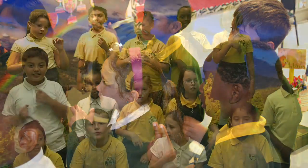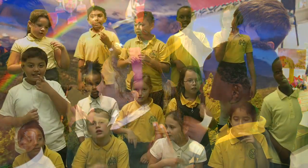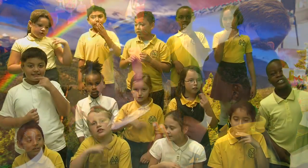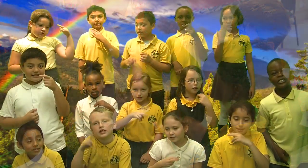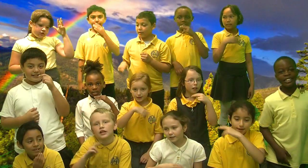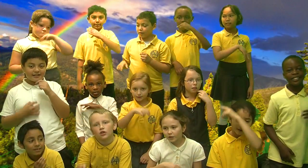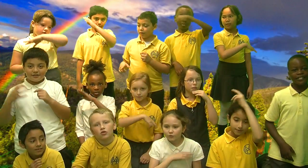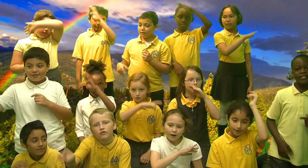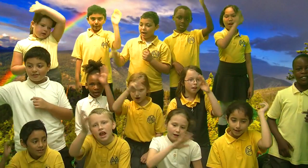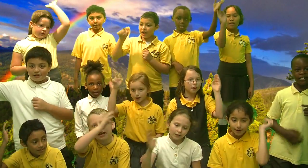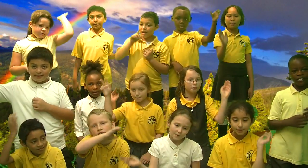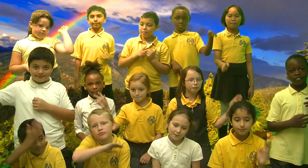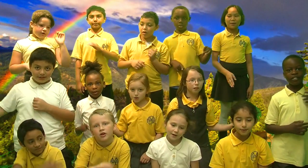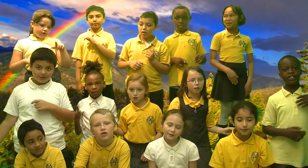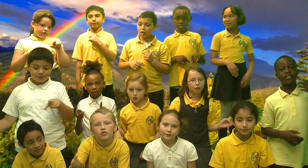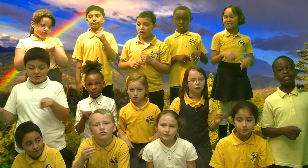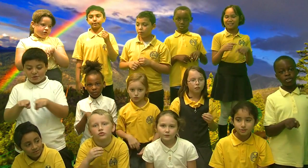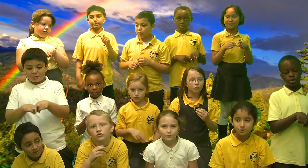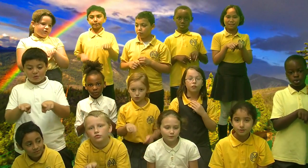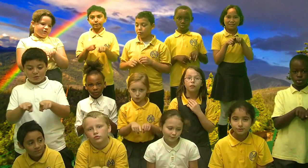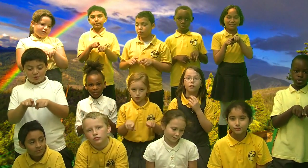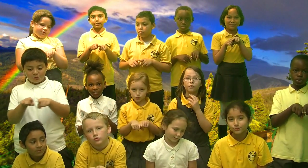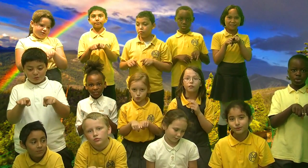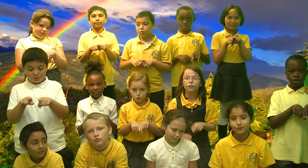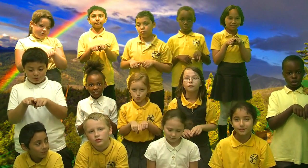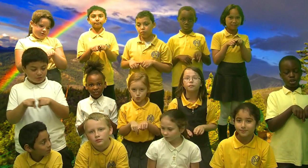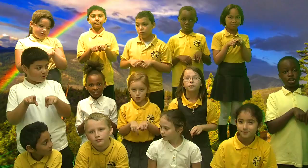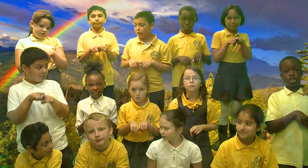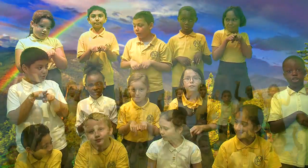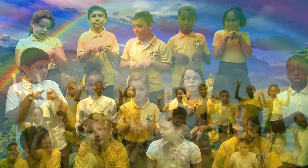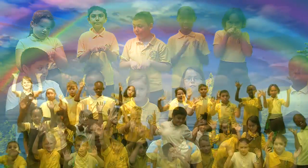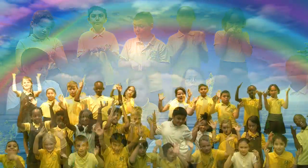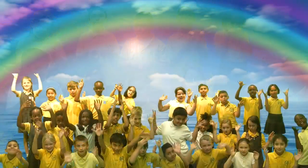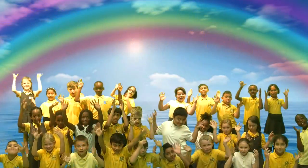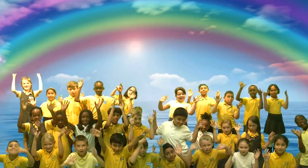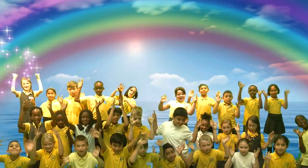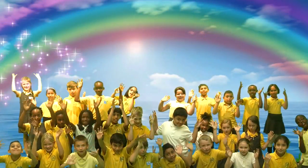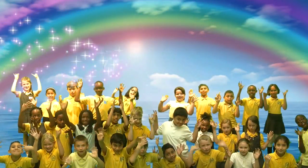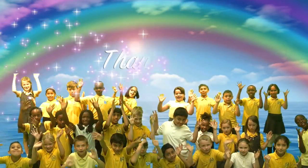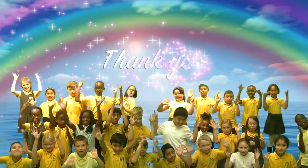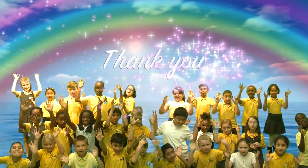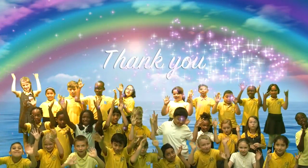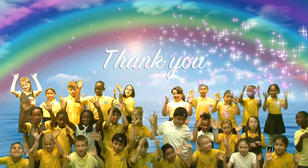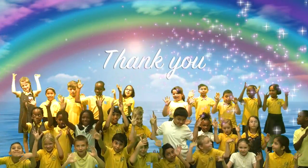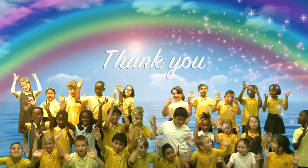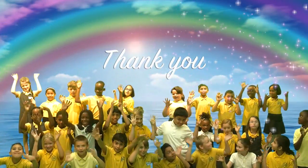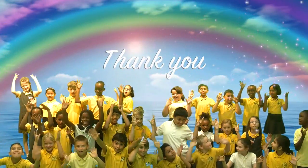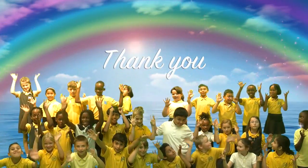sing a rainbow tune. can sing a rainbow